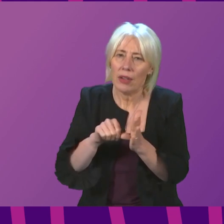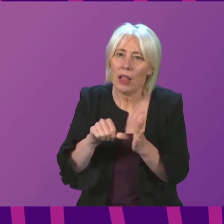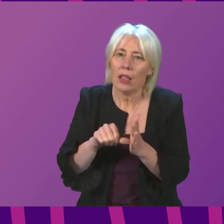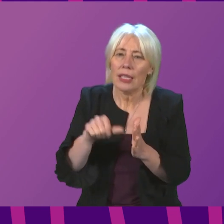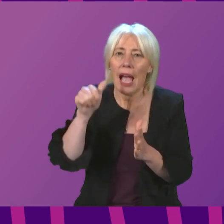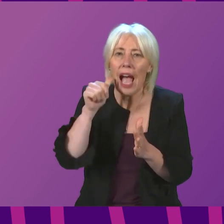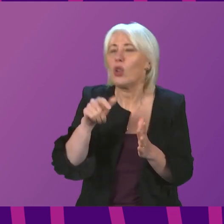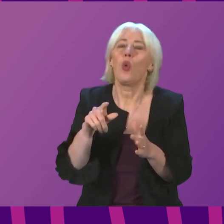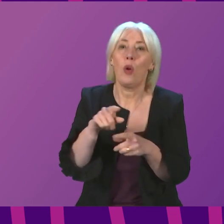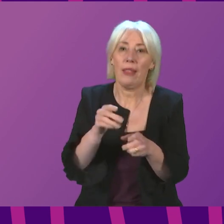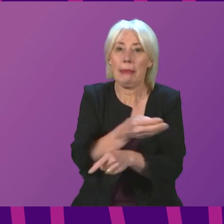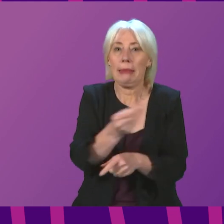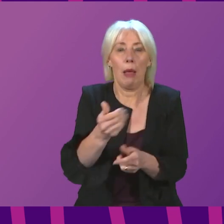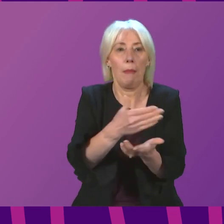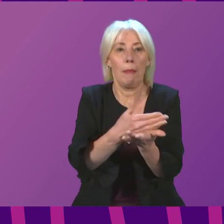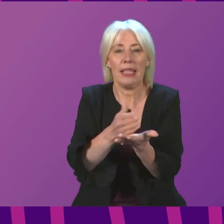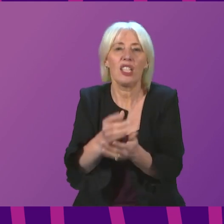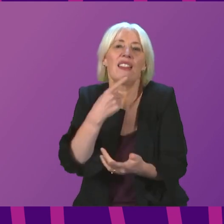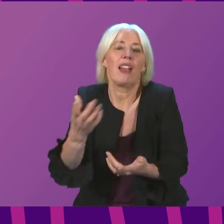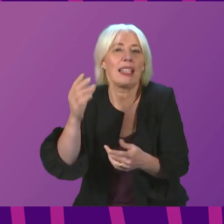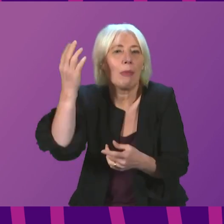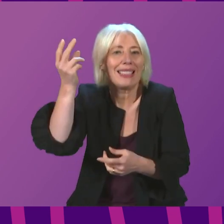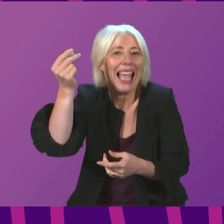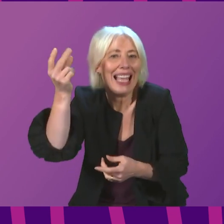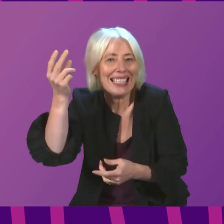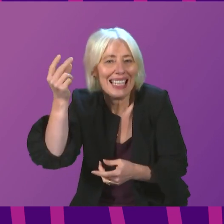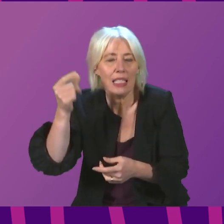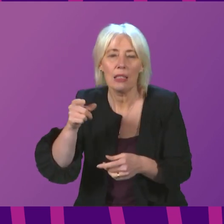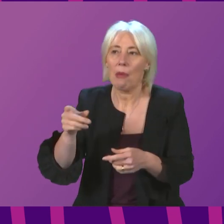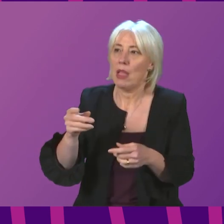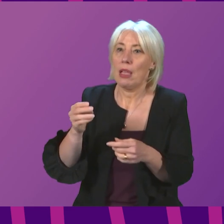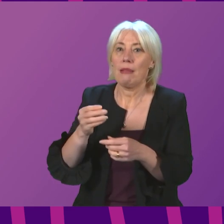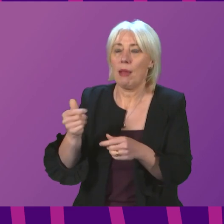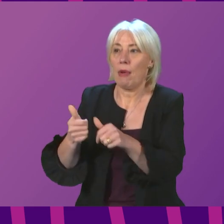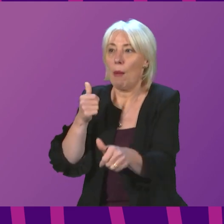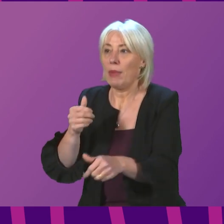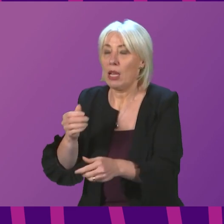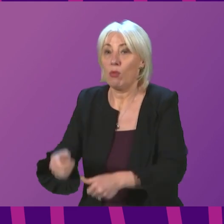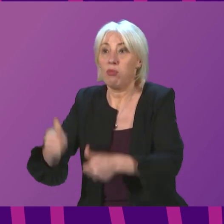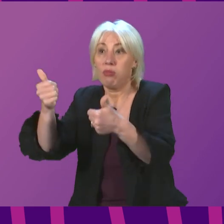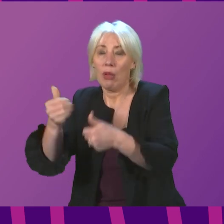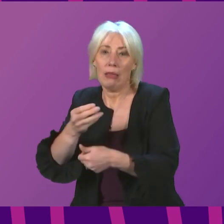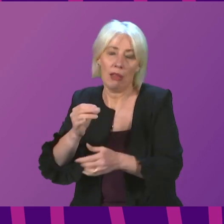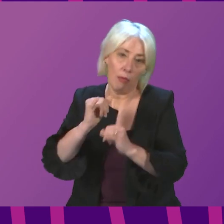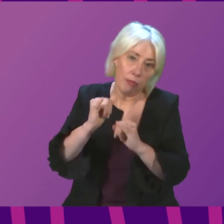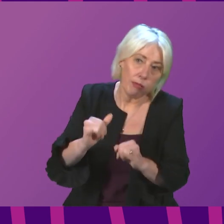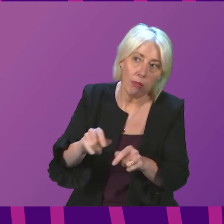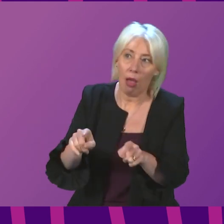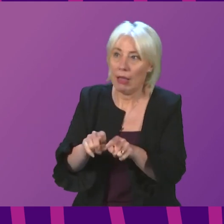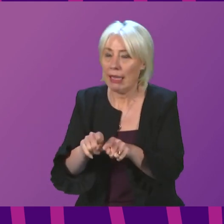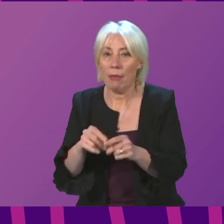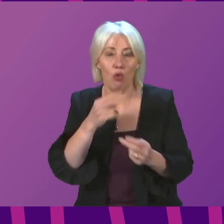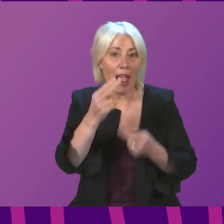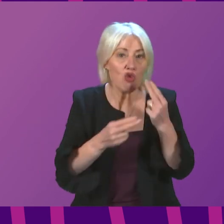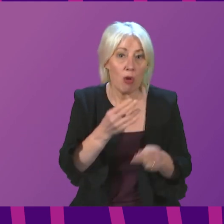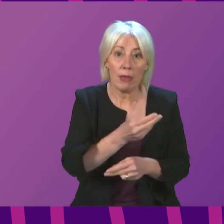within a sector, we have heard that some taxi firms have done much better than expected, some have done worse. Some restaurants are very busy, some are